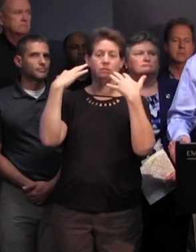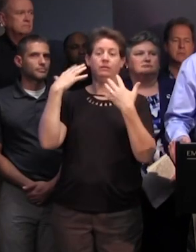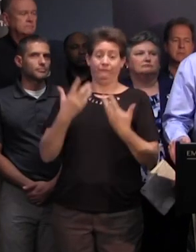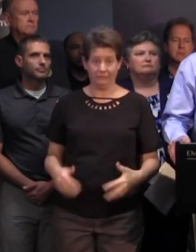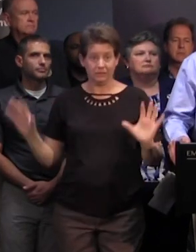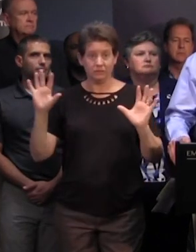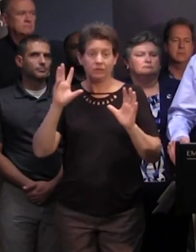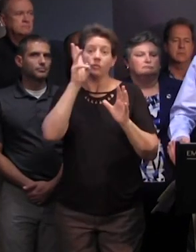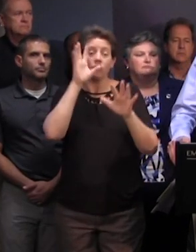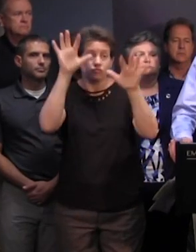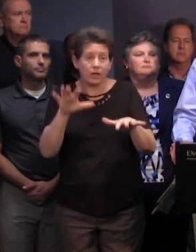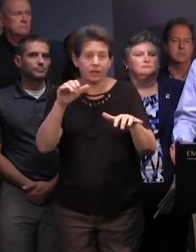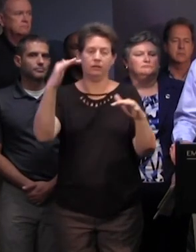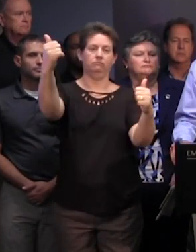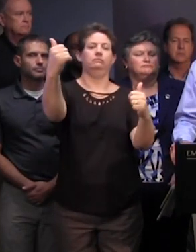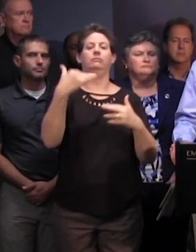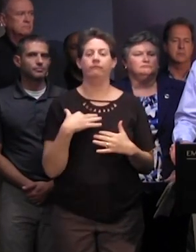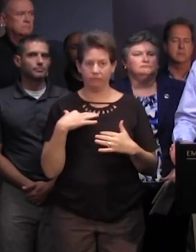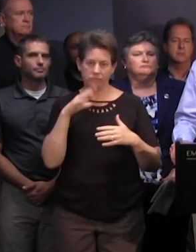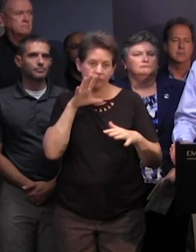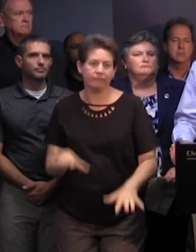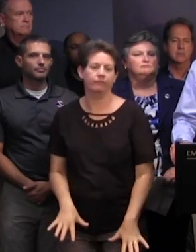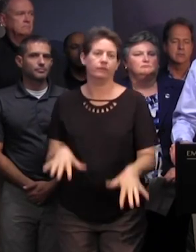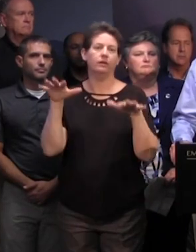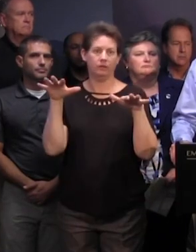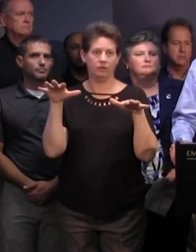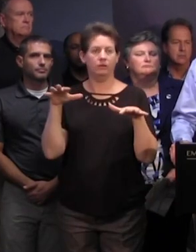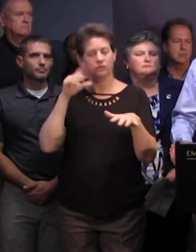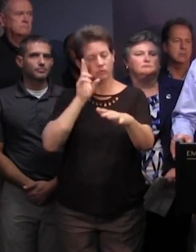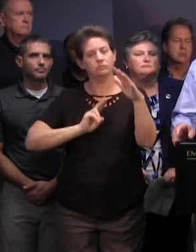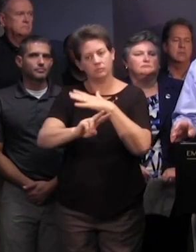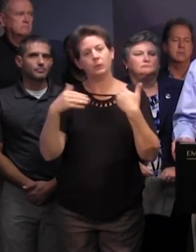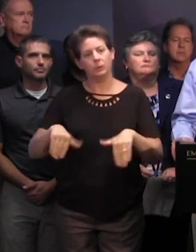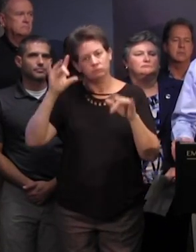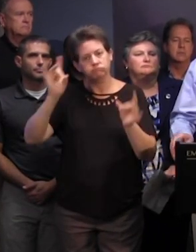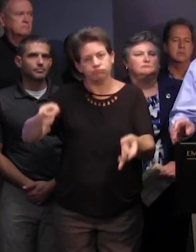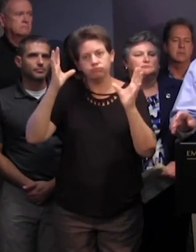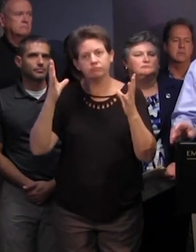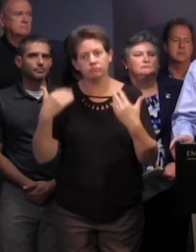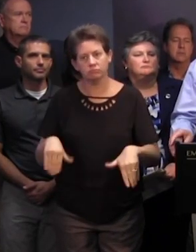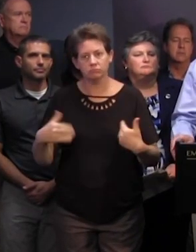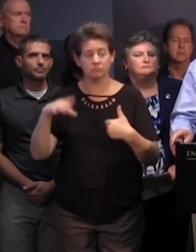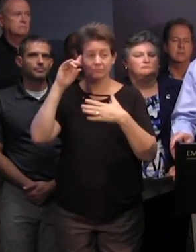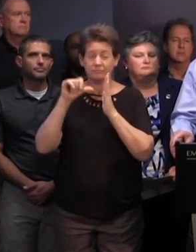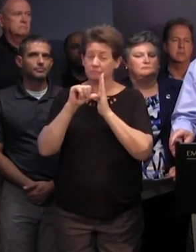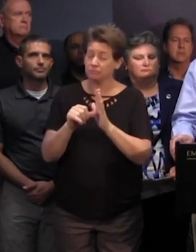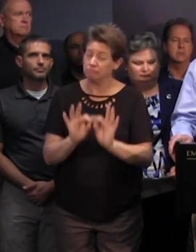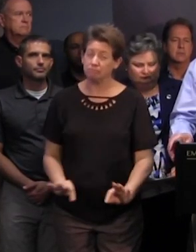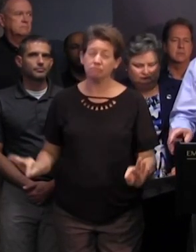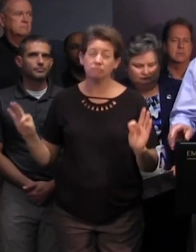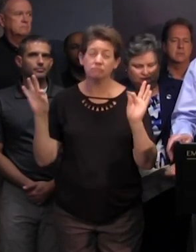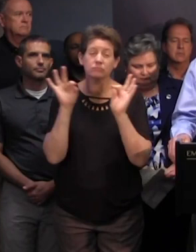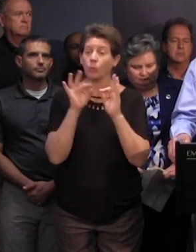flooding us so we're in for a real episode here and what we're emphasizing we want everybody to be